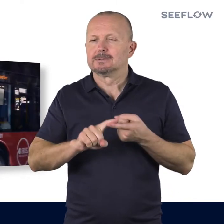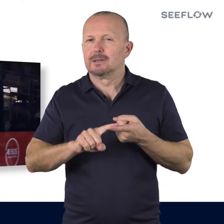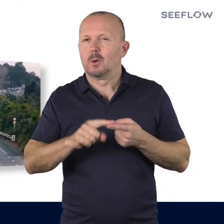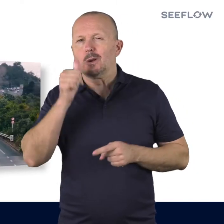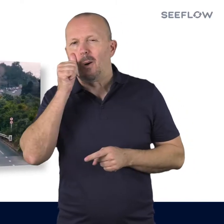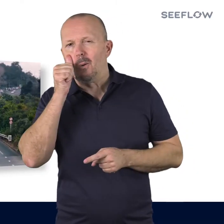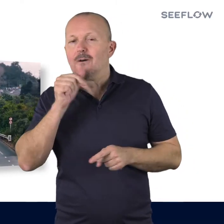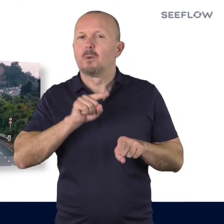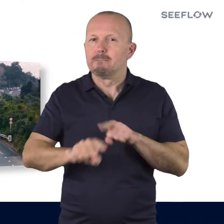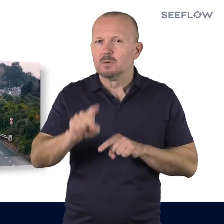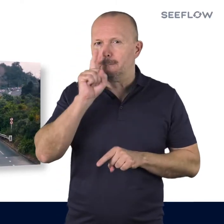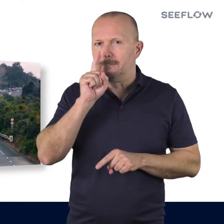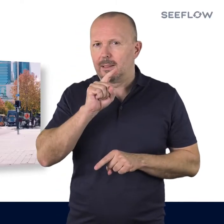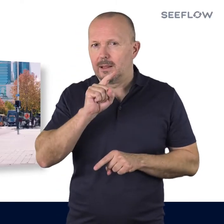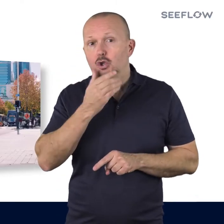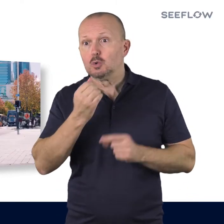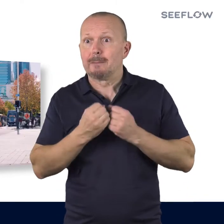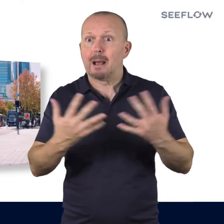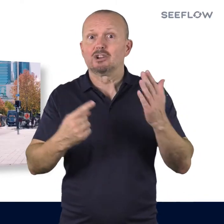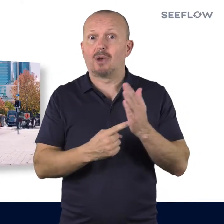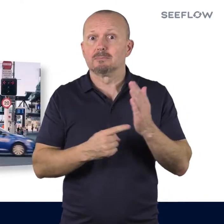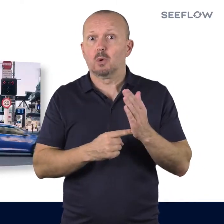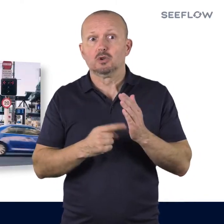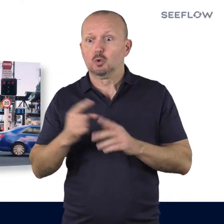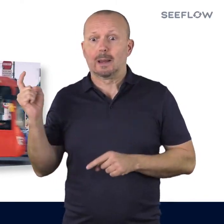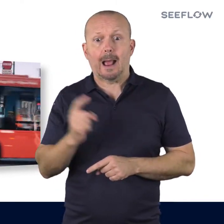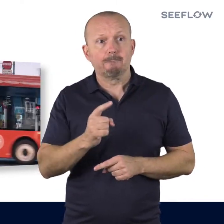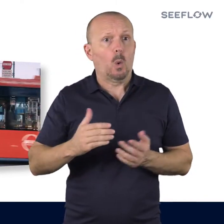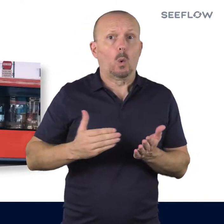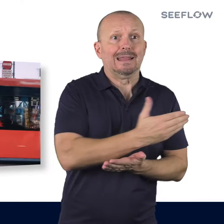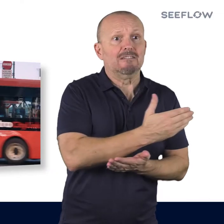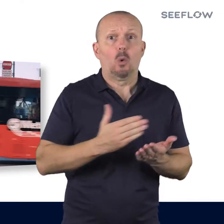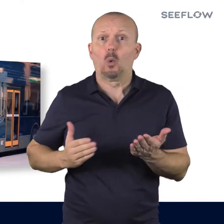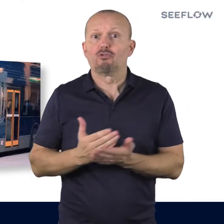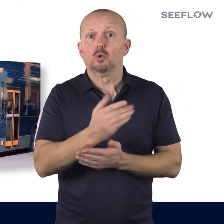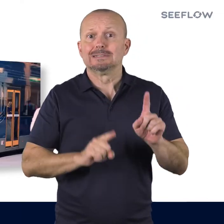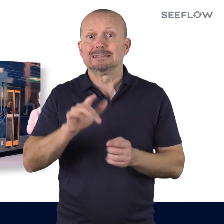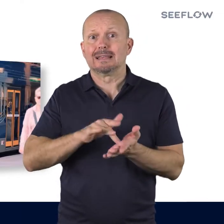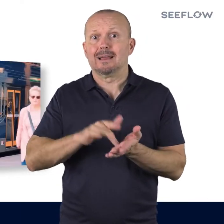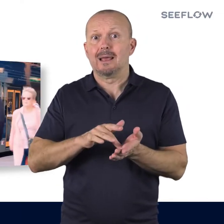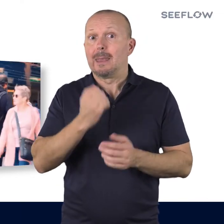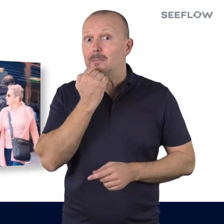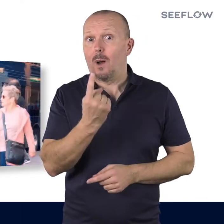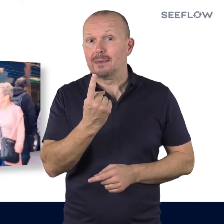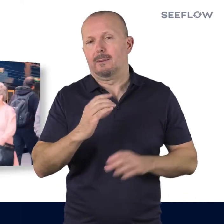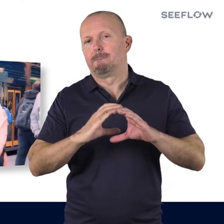still be the most accessible public transport option for travel to, from and through the city centre for most people.